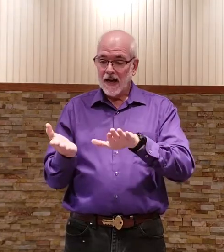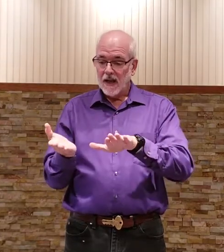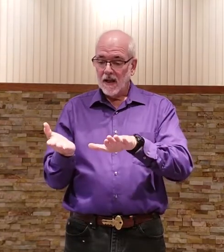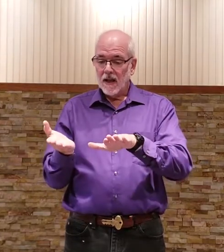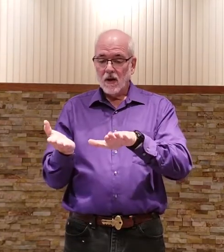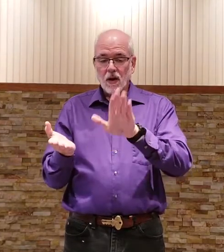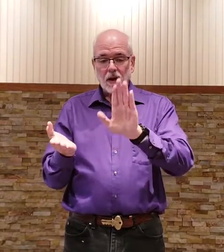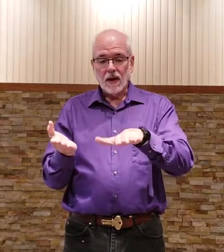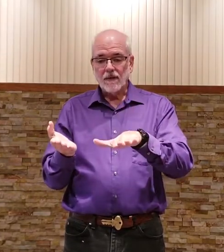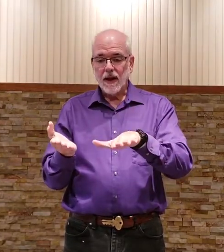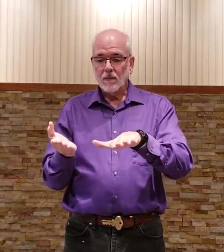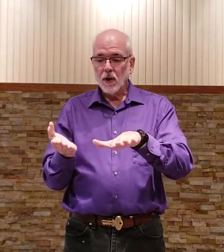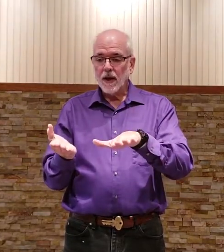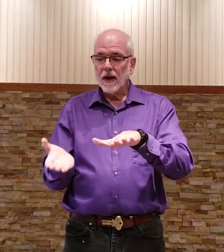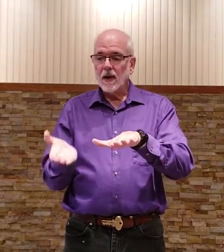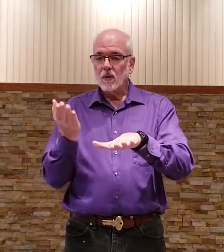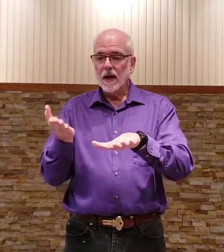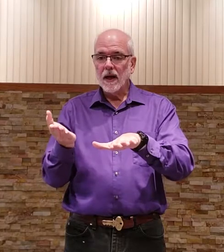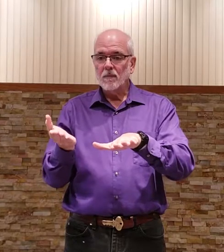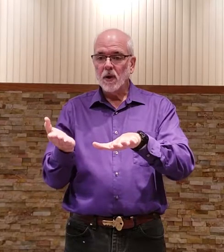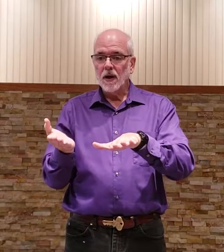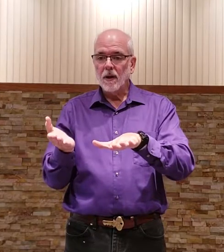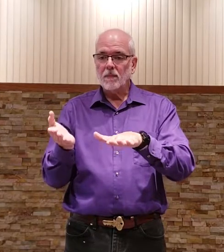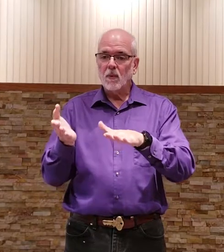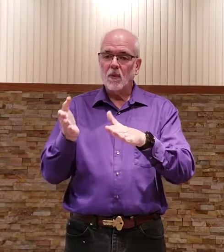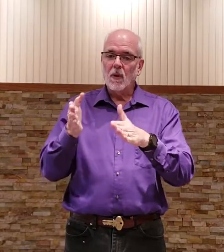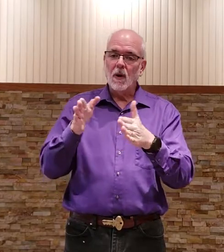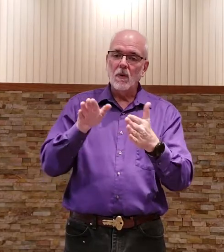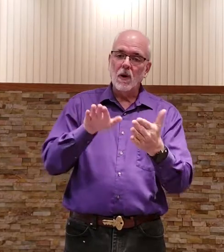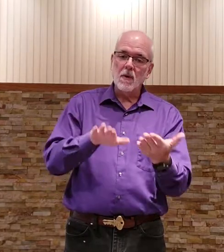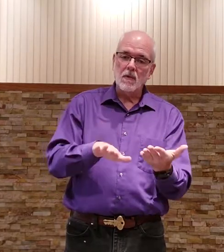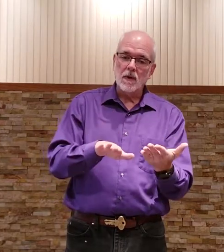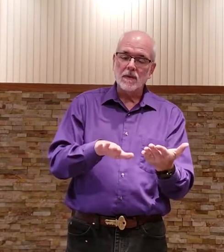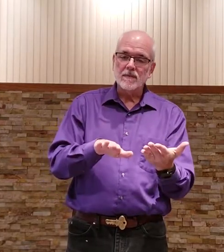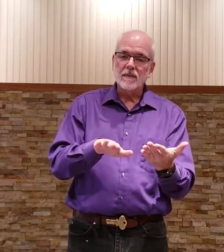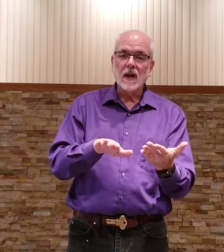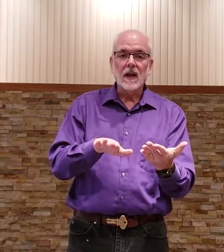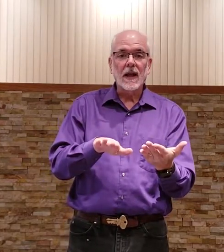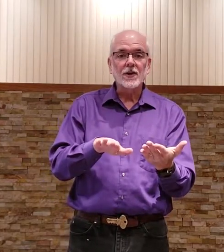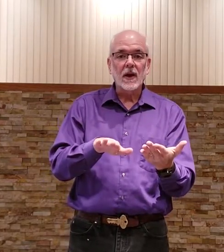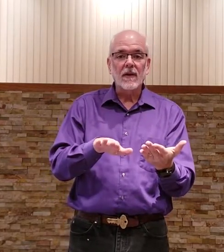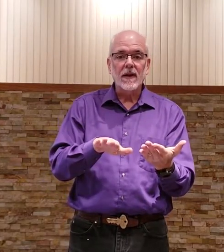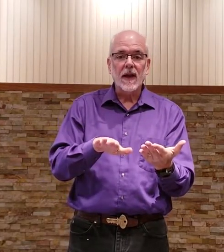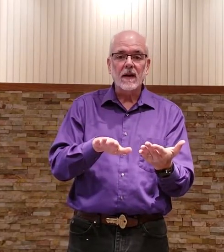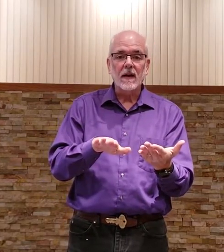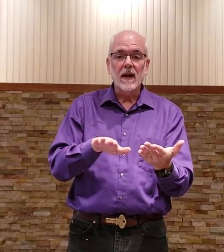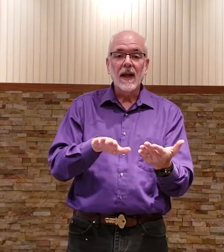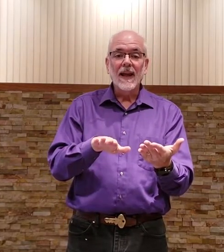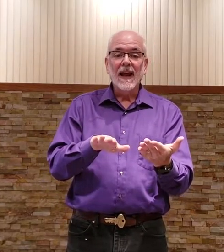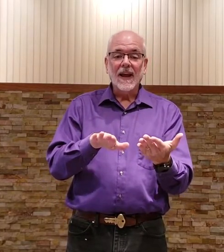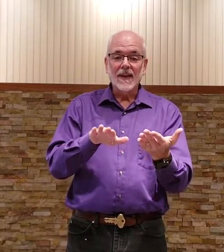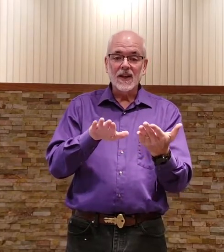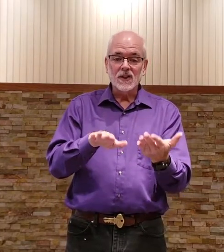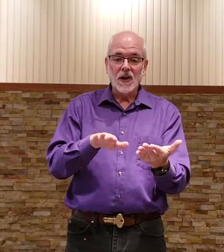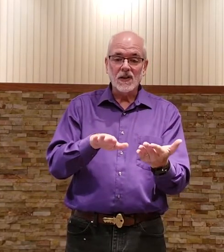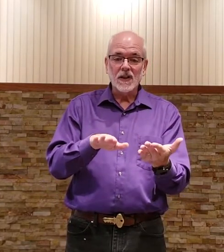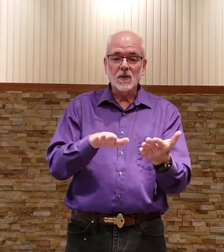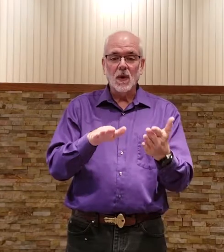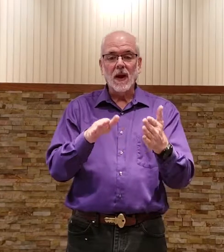die left hand pointing down right hand pointed up roll them over unless you're left-handed and then it starts this way